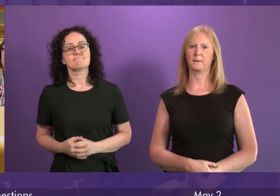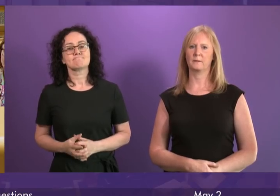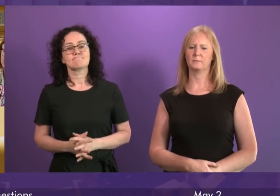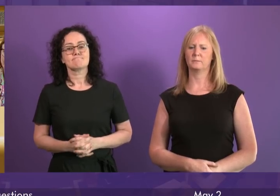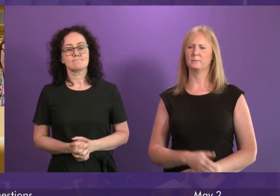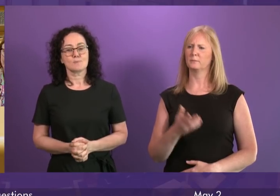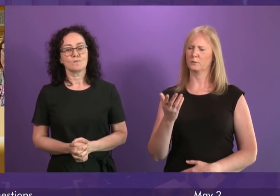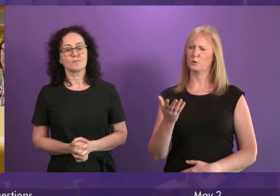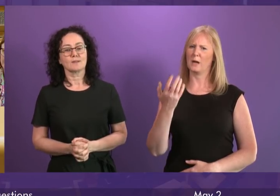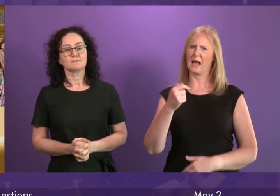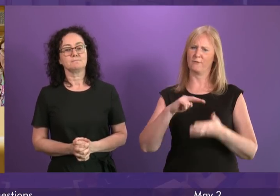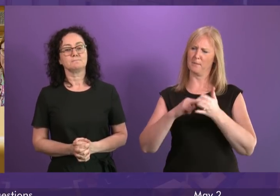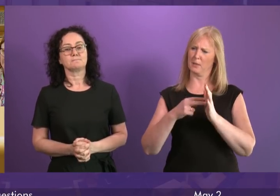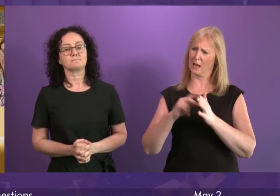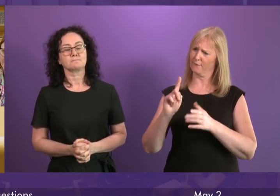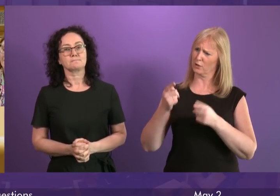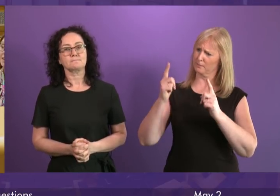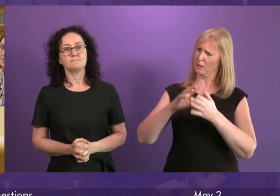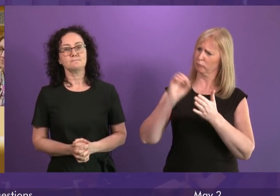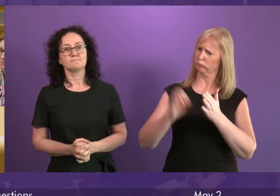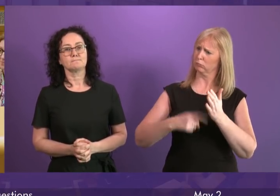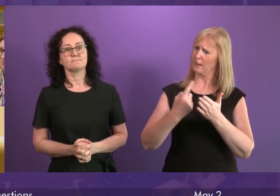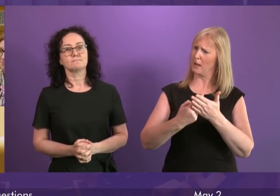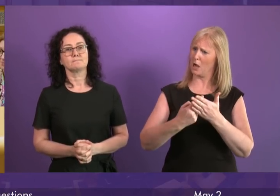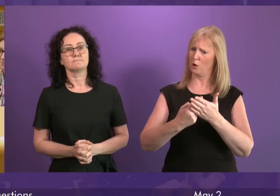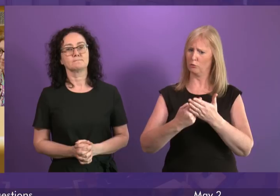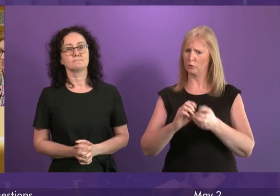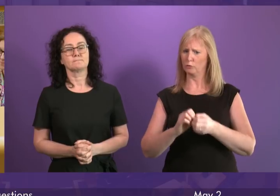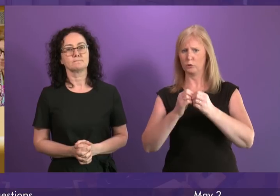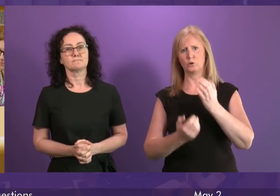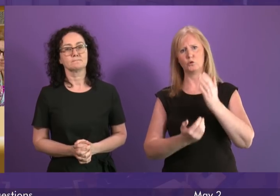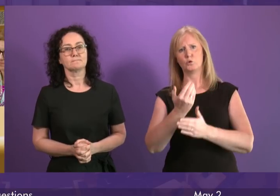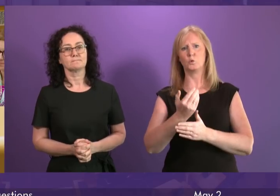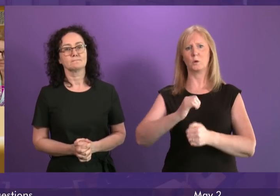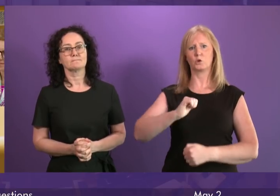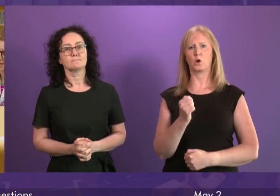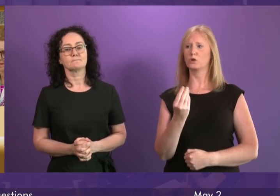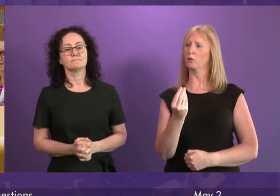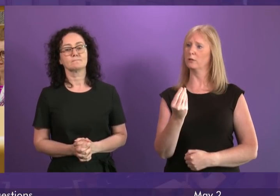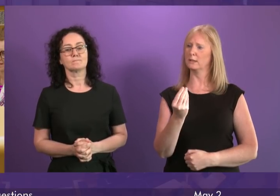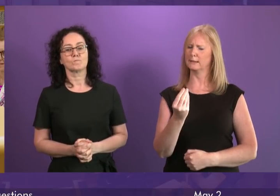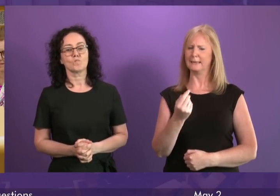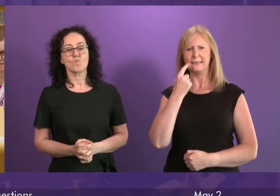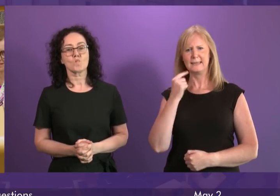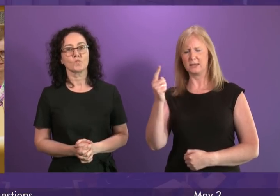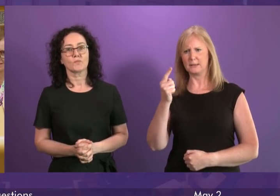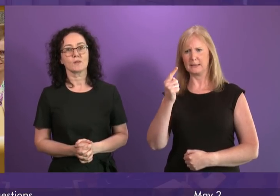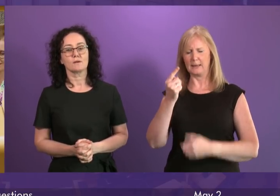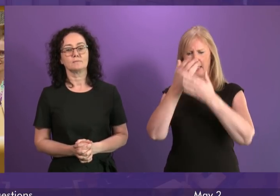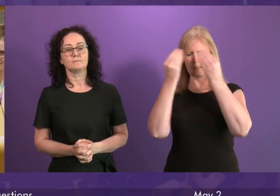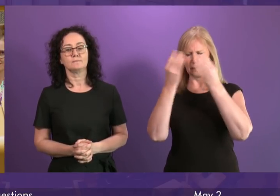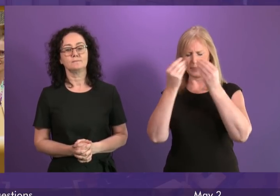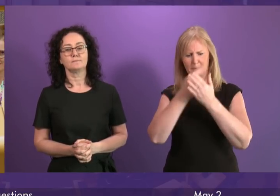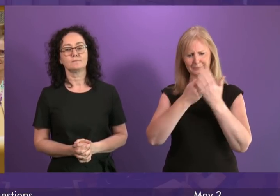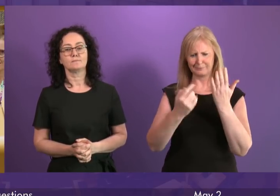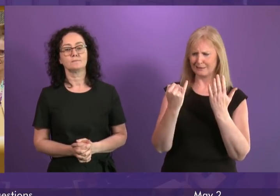So, we've got a plan by the First Minister to ditch the pound and create a new Scottish currency. Yesterday, she couldn't remember the six tests that she